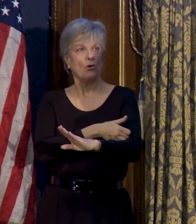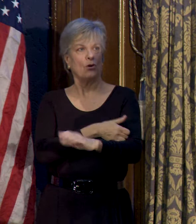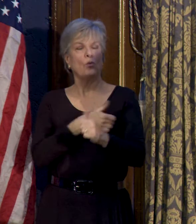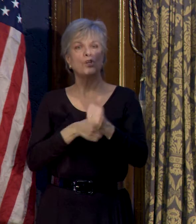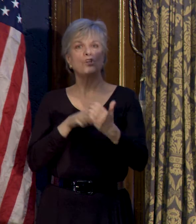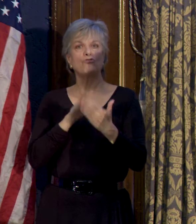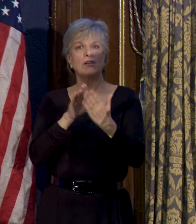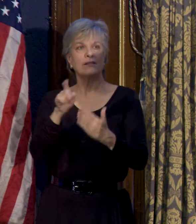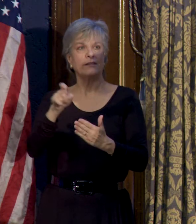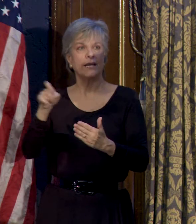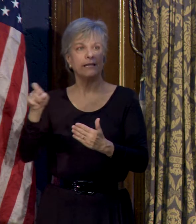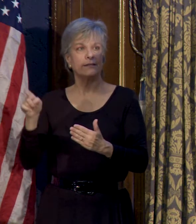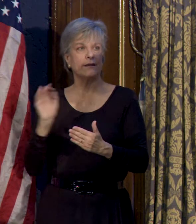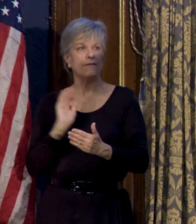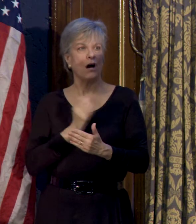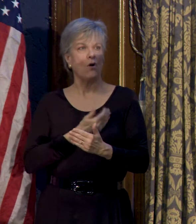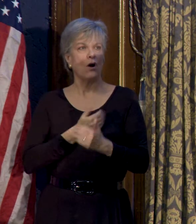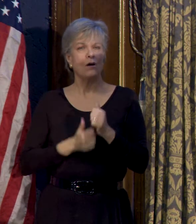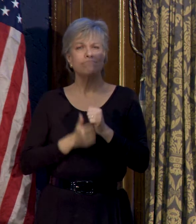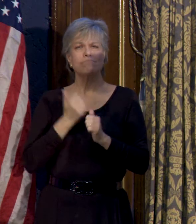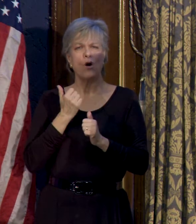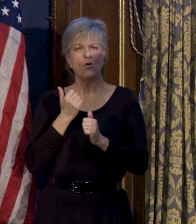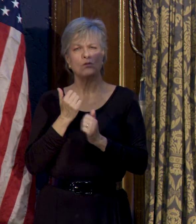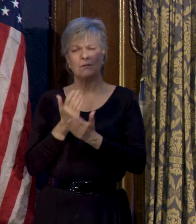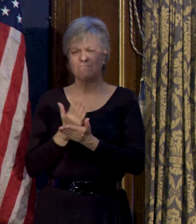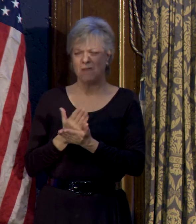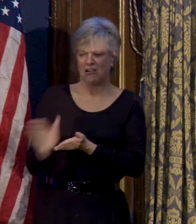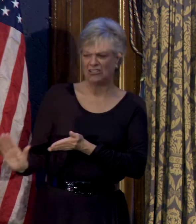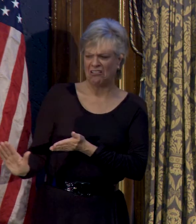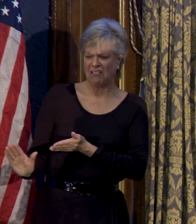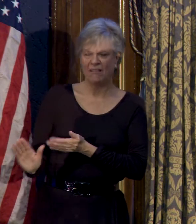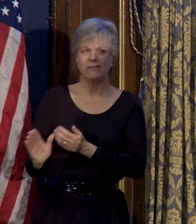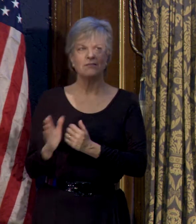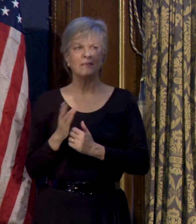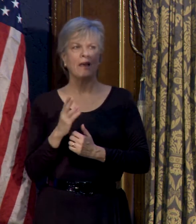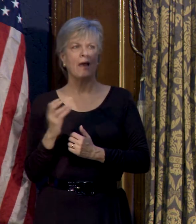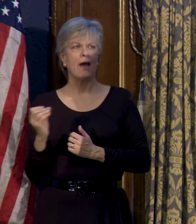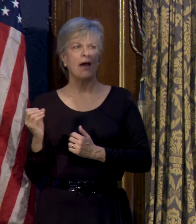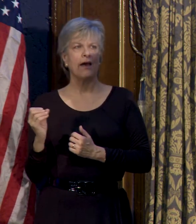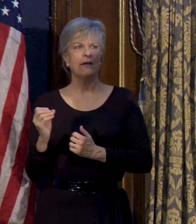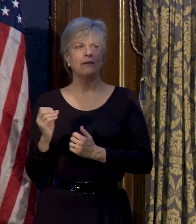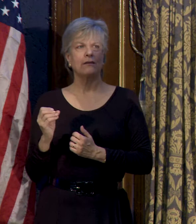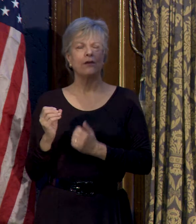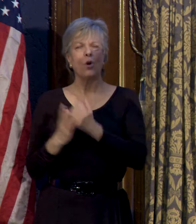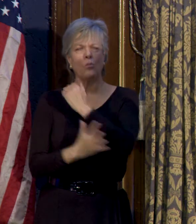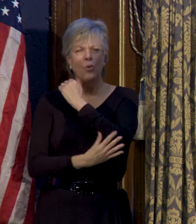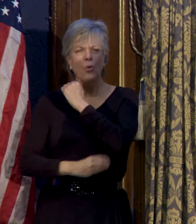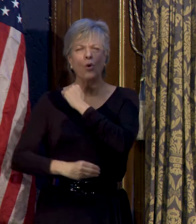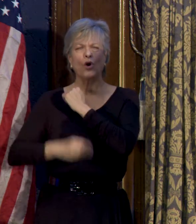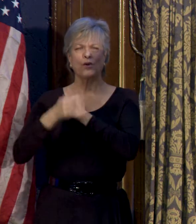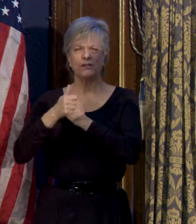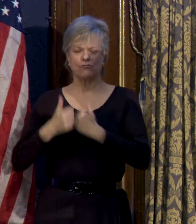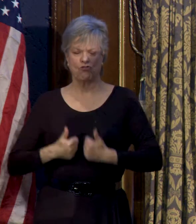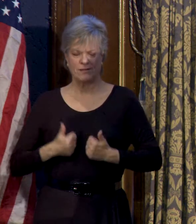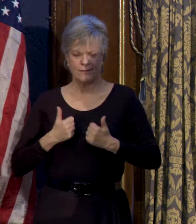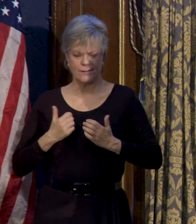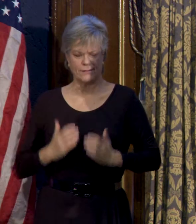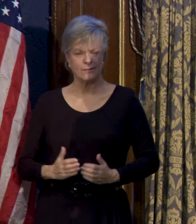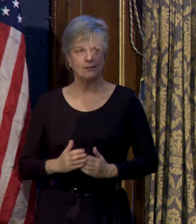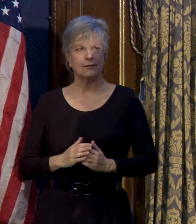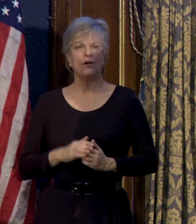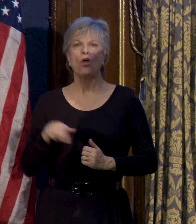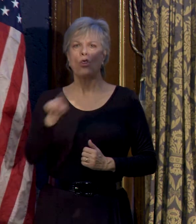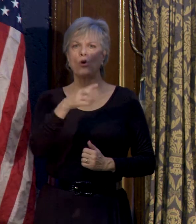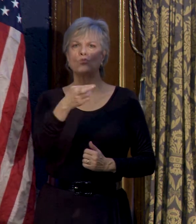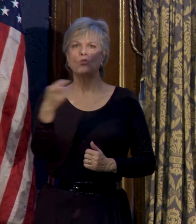addresses the needs of our most marginalized and poorest residents, those